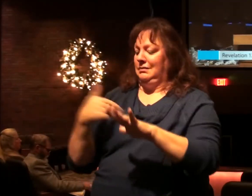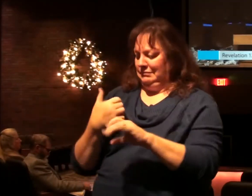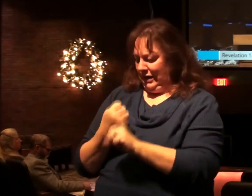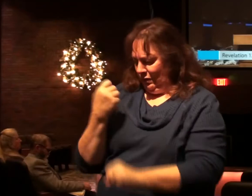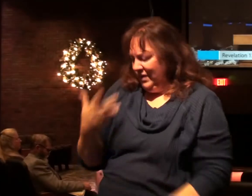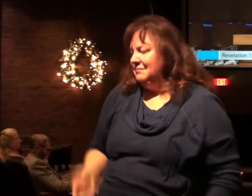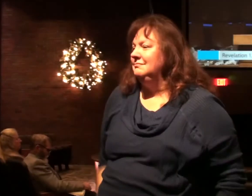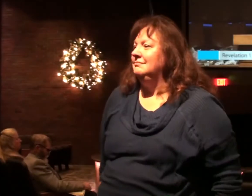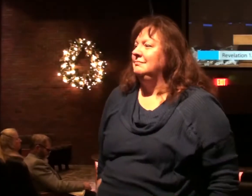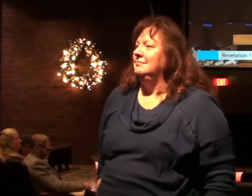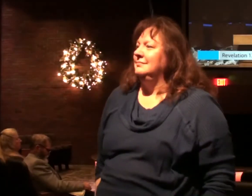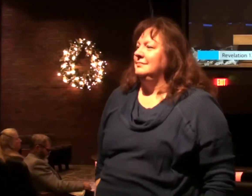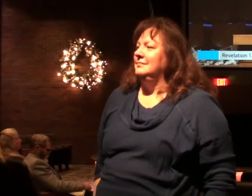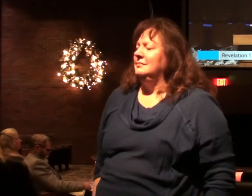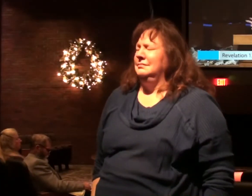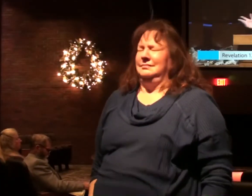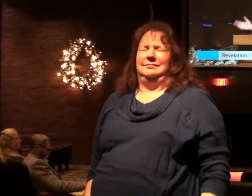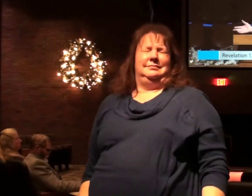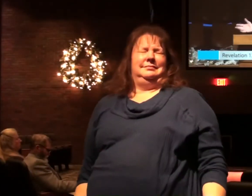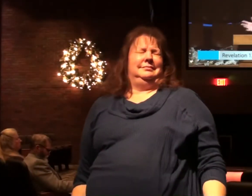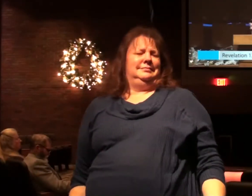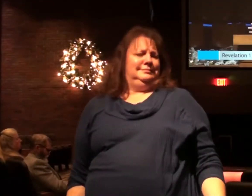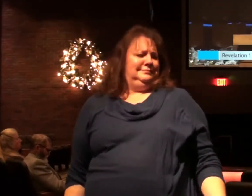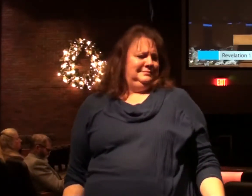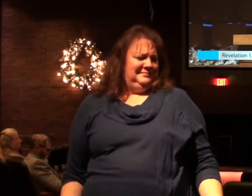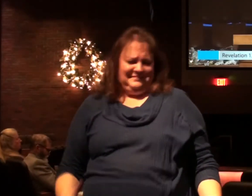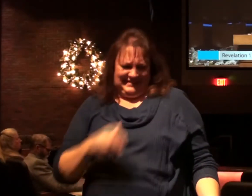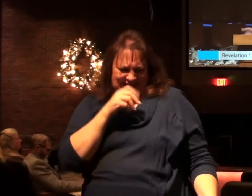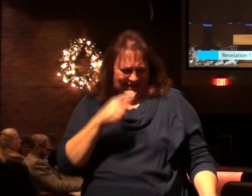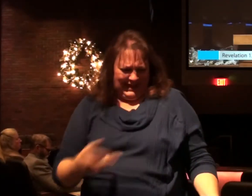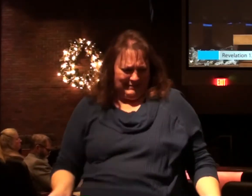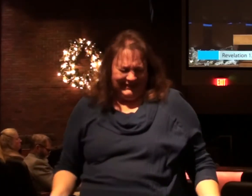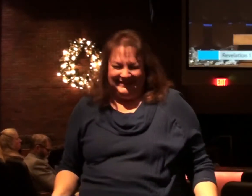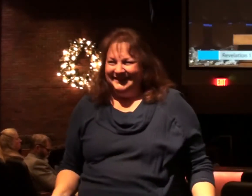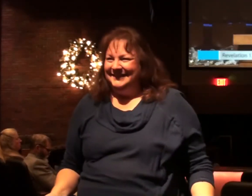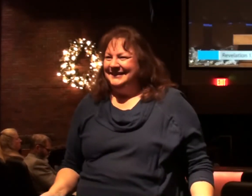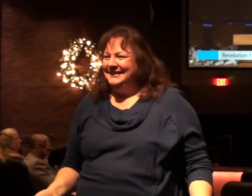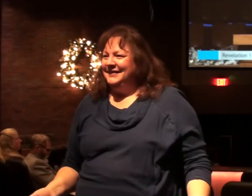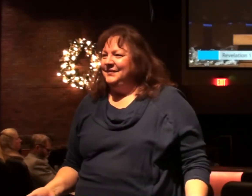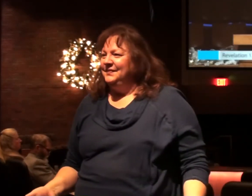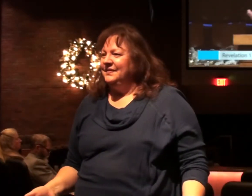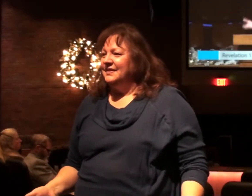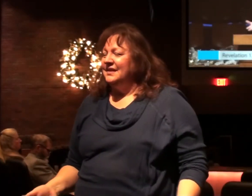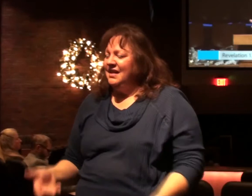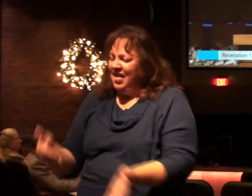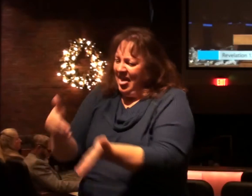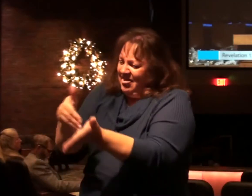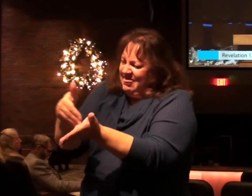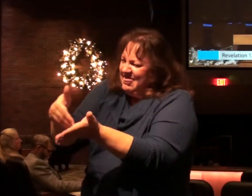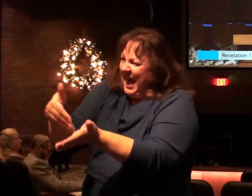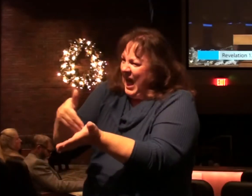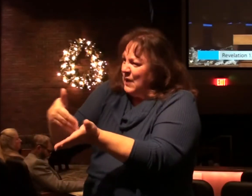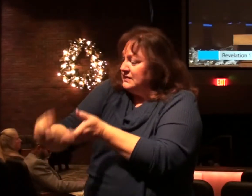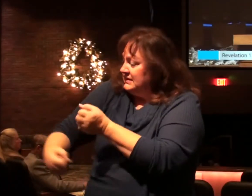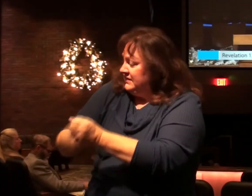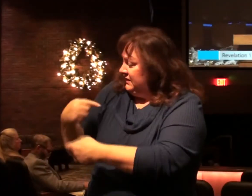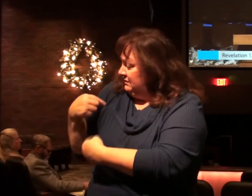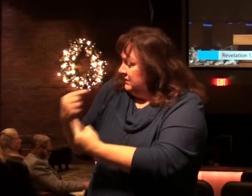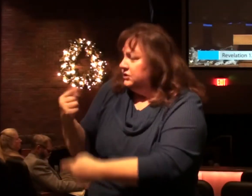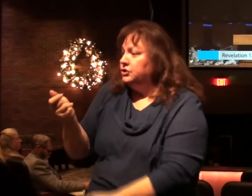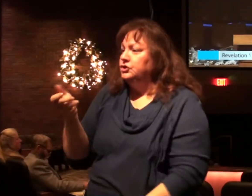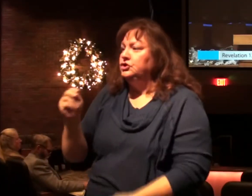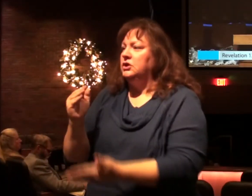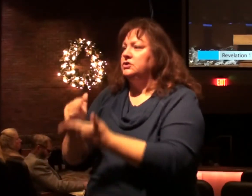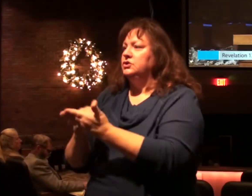win. He says that's not going to happen. Here he has thousands of years since Genesis